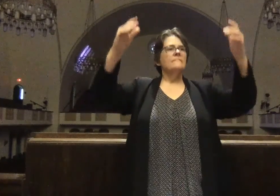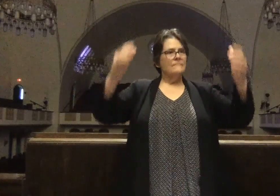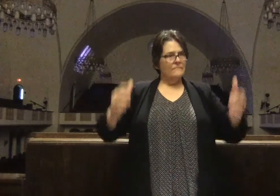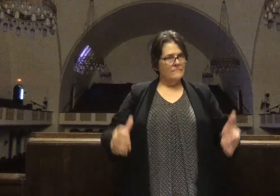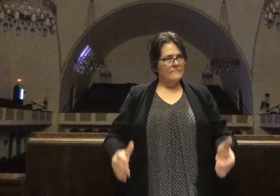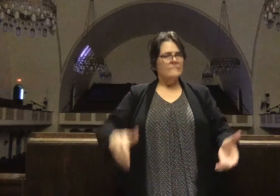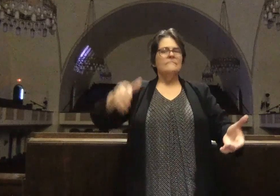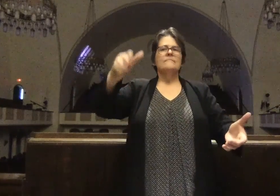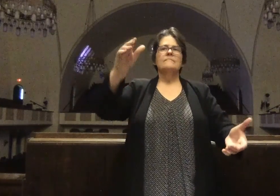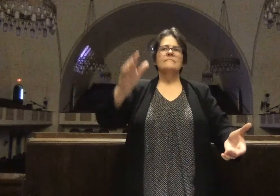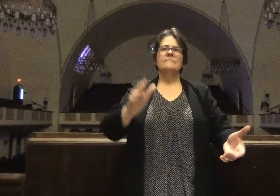She